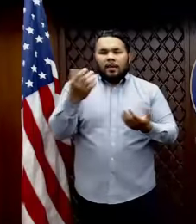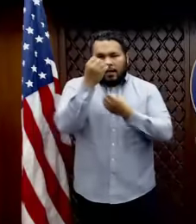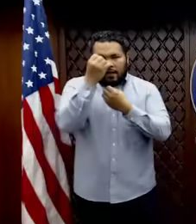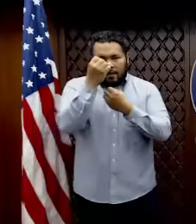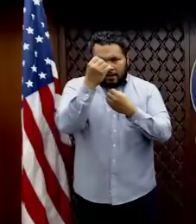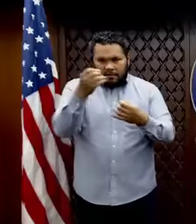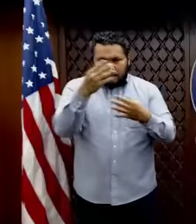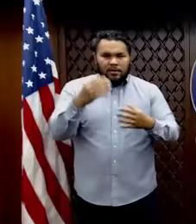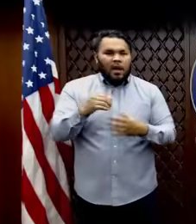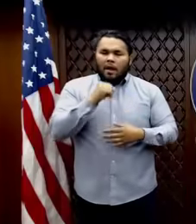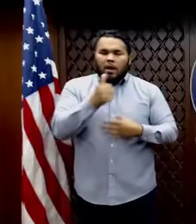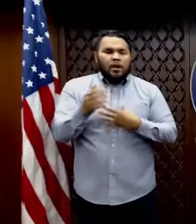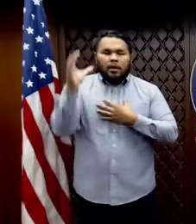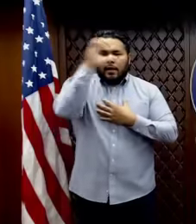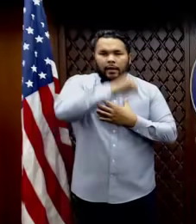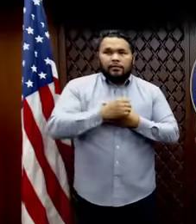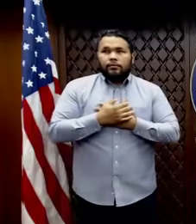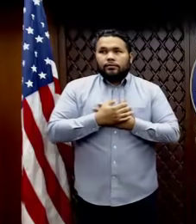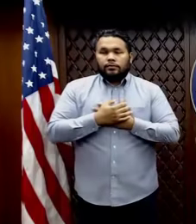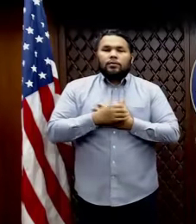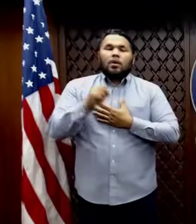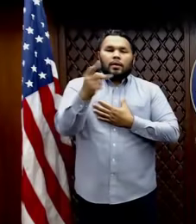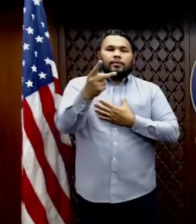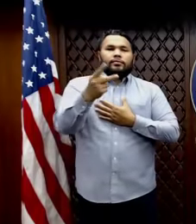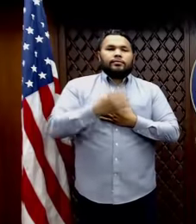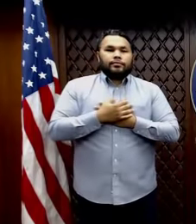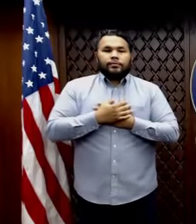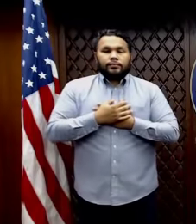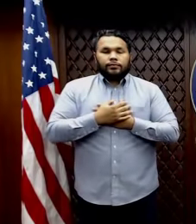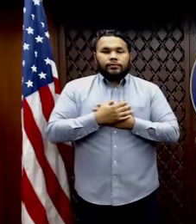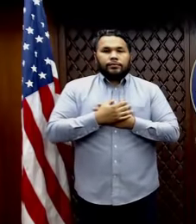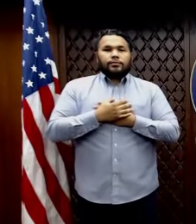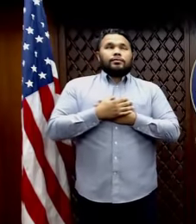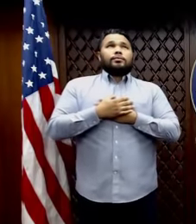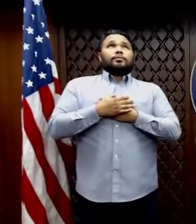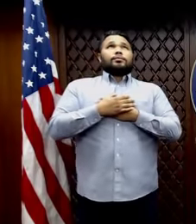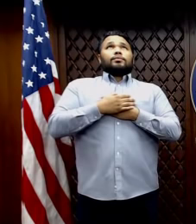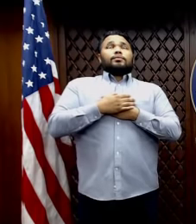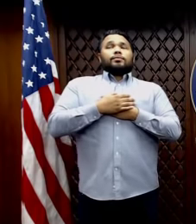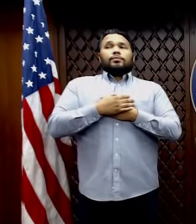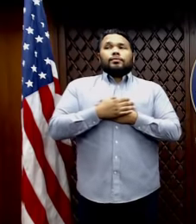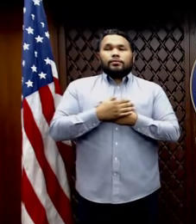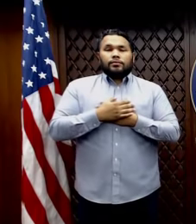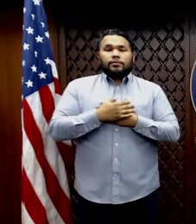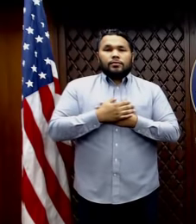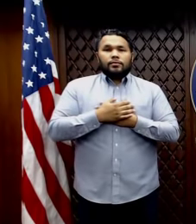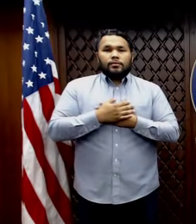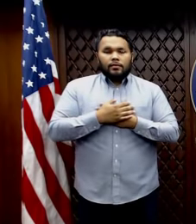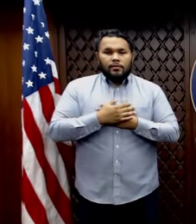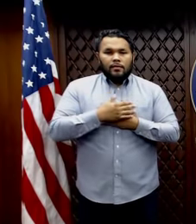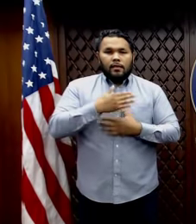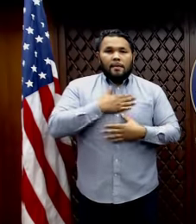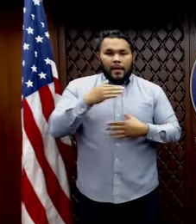I'm not even going to guess. Okay. And, um, so my next question would be, um,